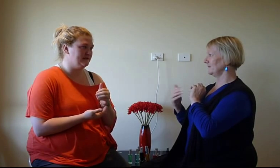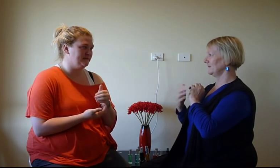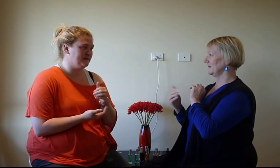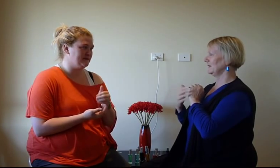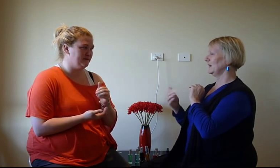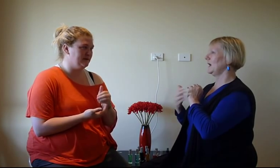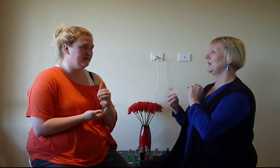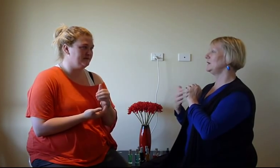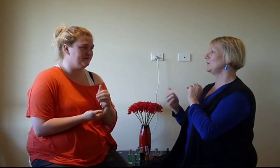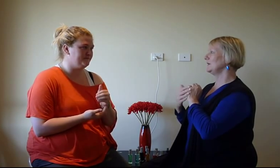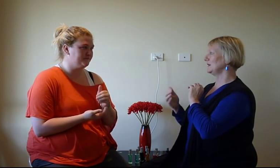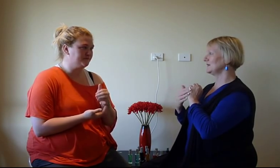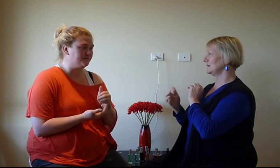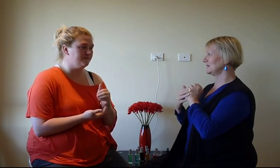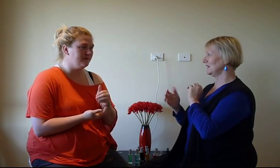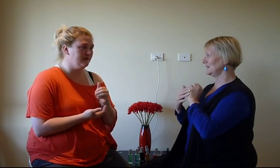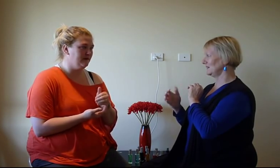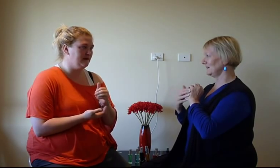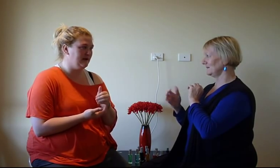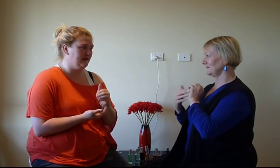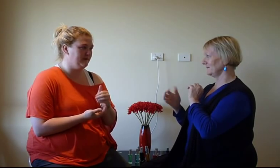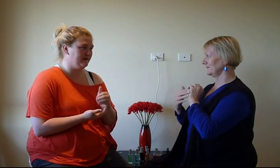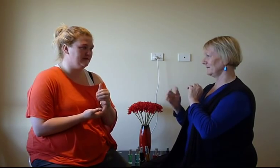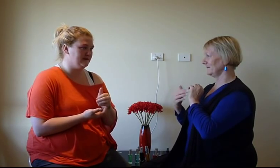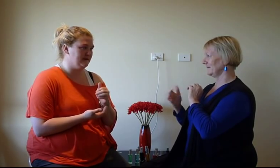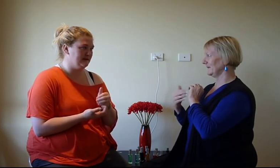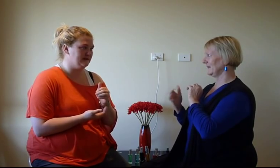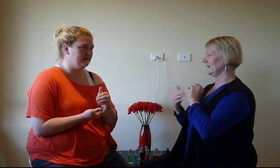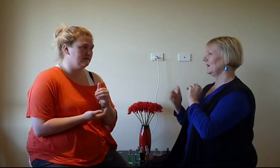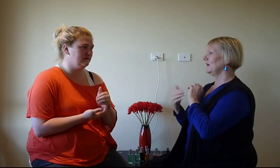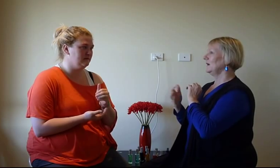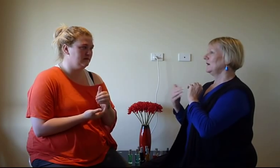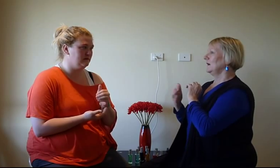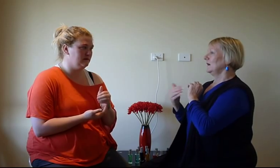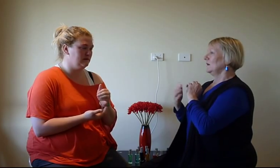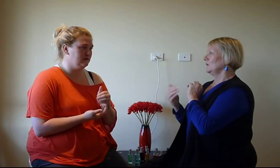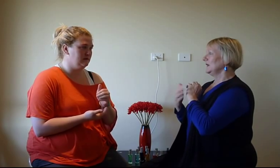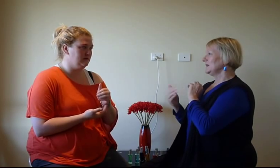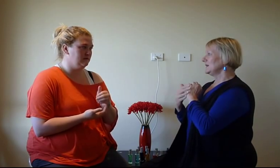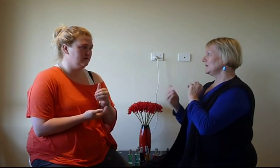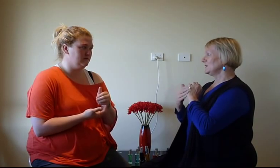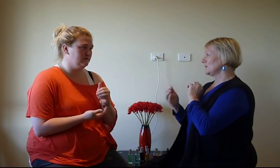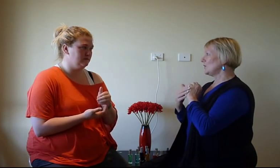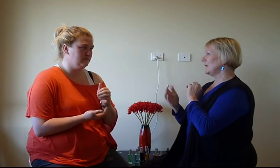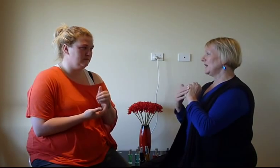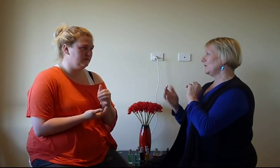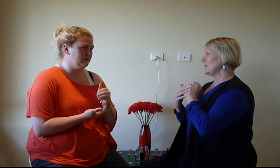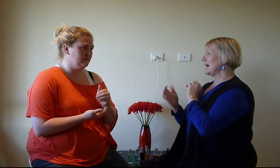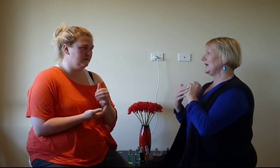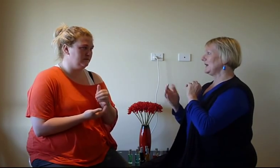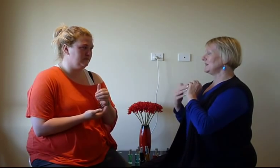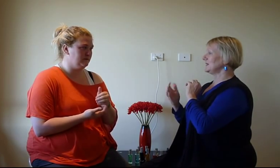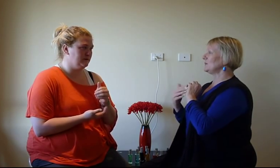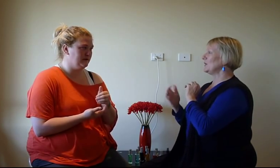it to my stomach. And anywhere else that's needed. And anywhere else that needs it. Releasing and dissolving any remaining disappointing